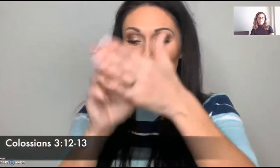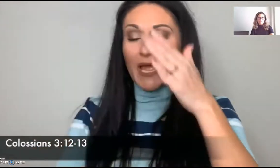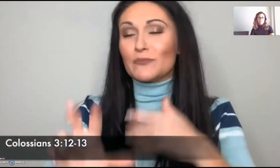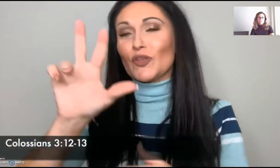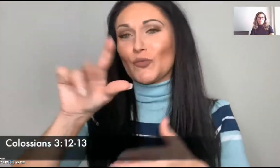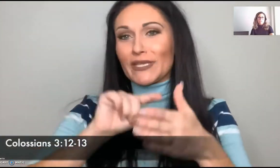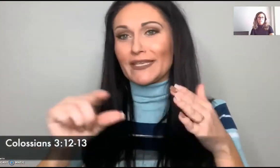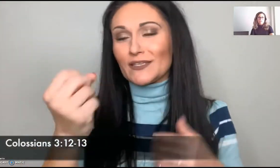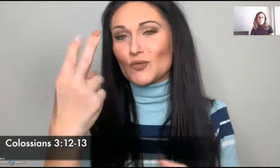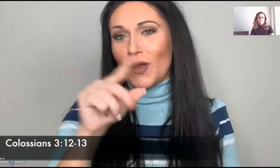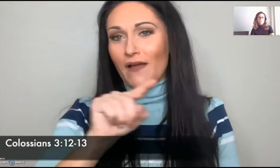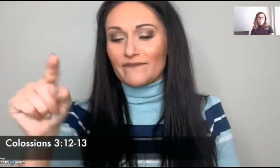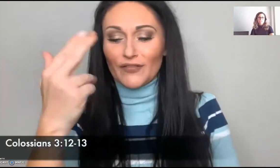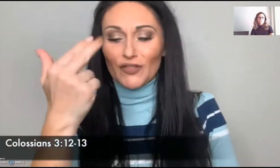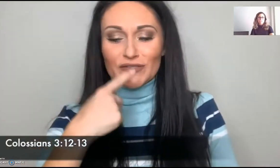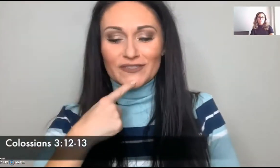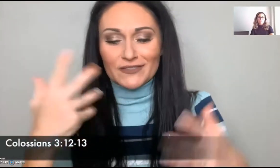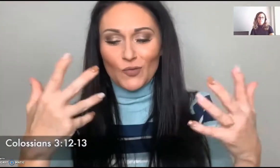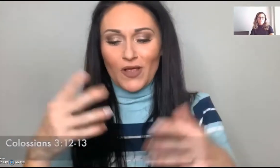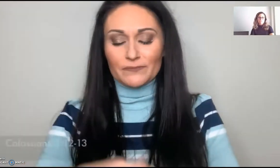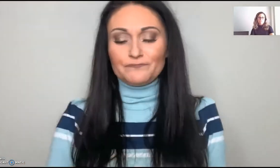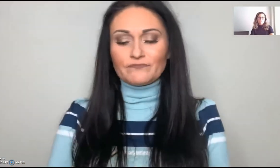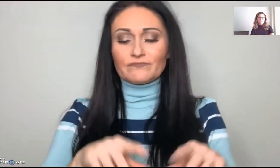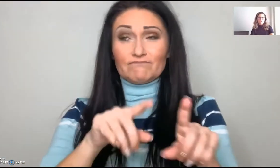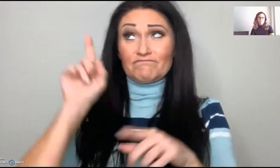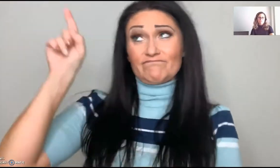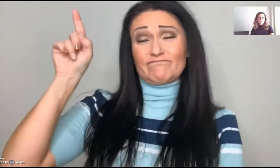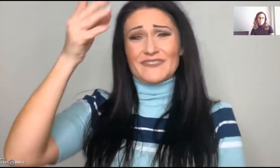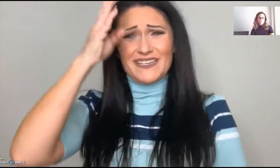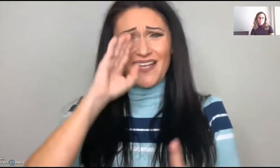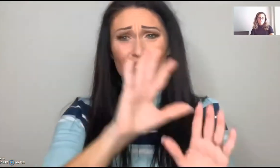So Colossians chapter 3 verses 12 and 13 says,